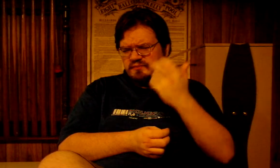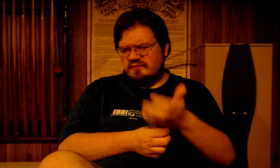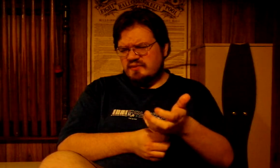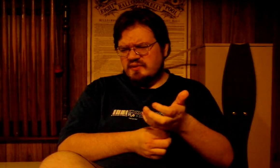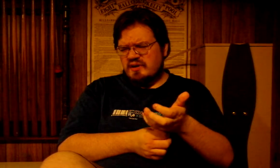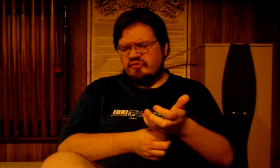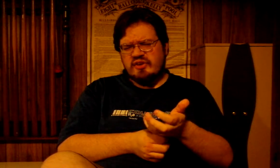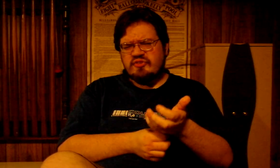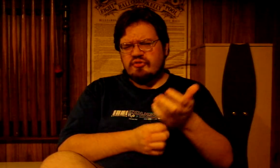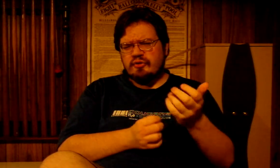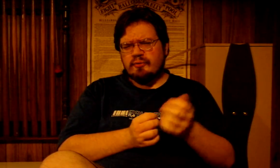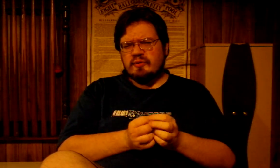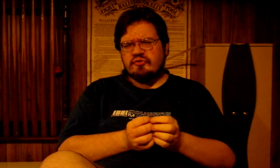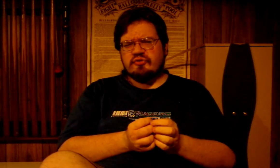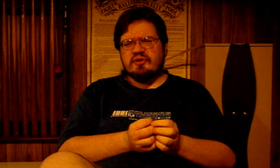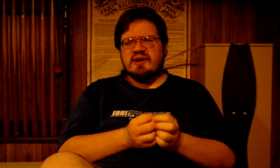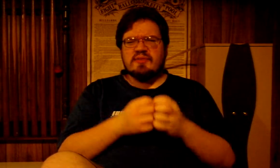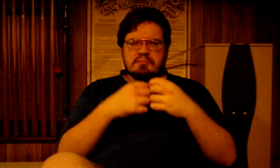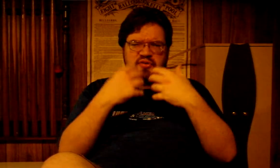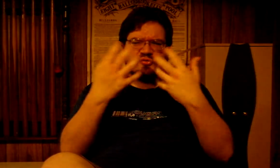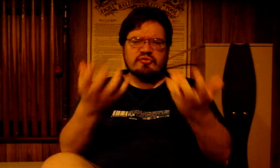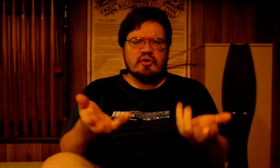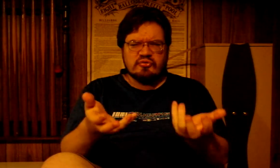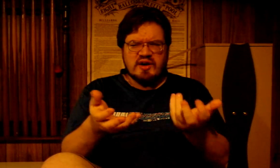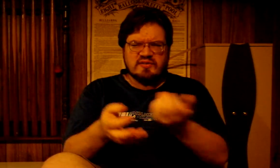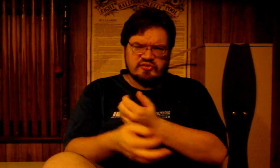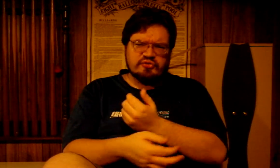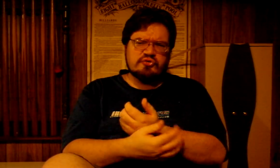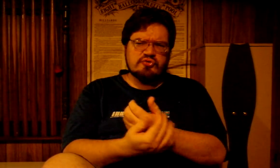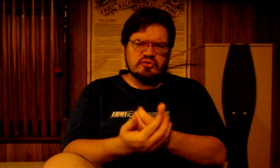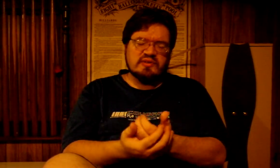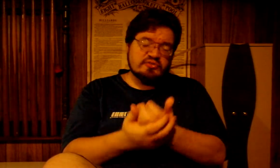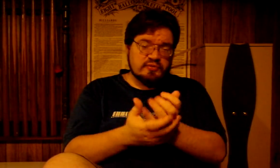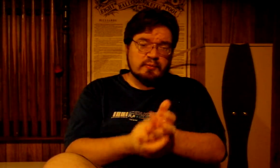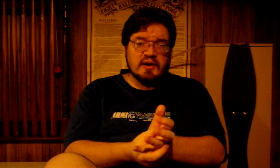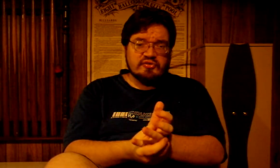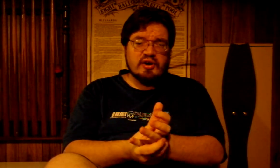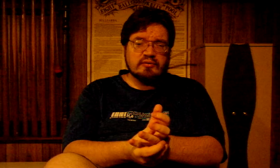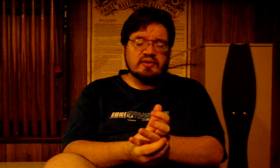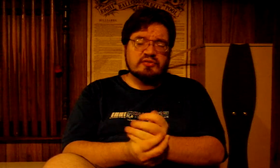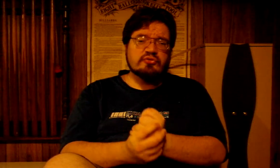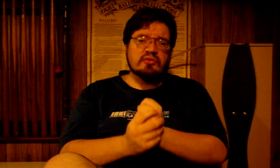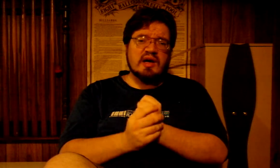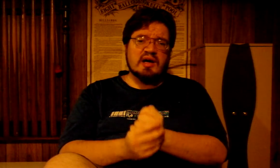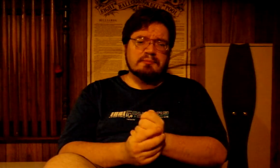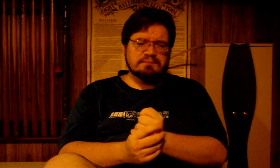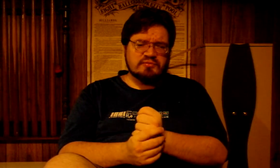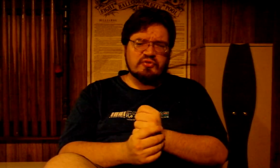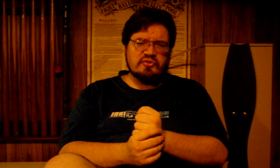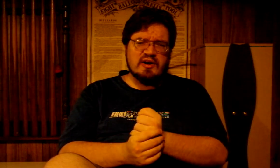A teacher wants to get the best results out of the student, at least the way it's currently defined.